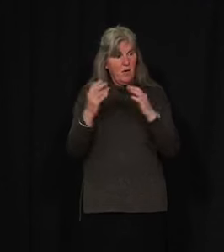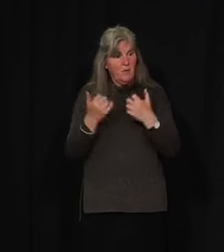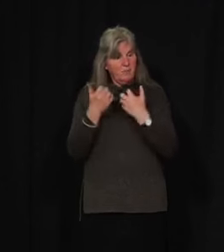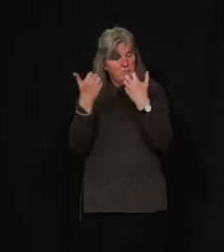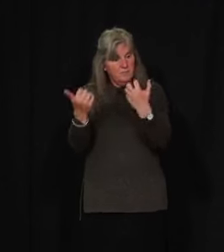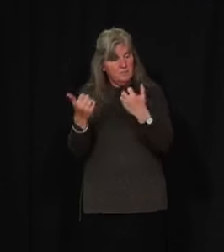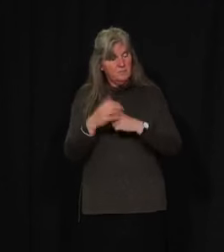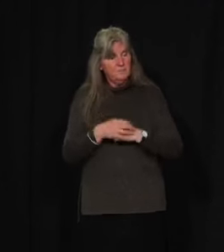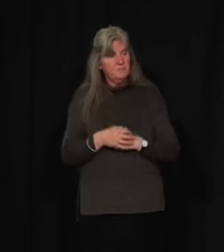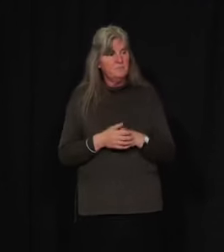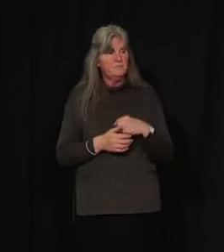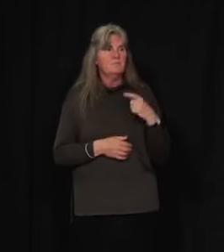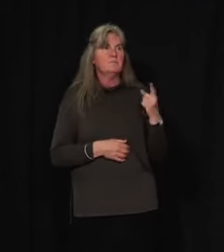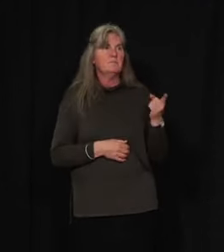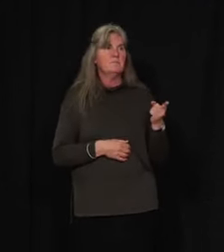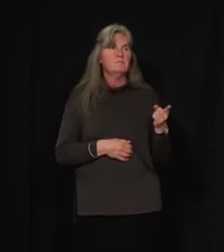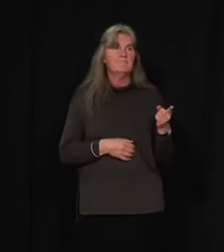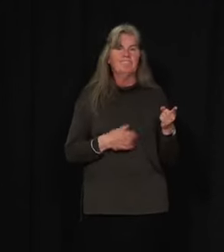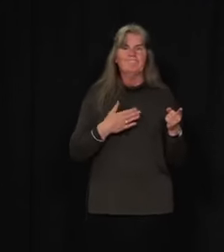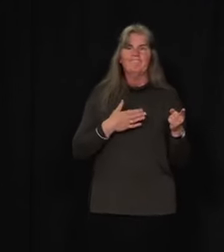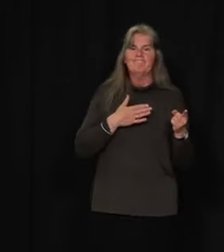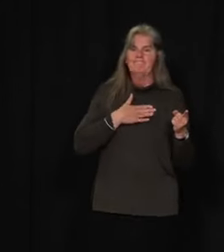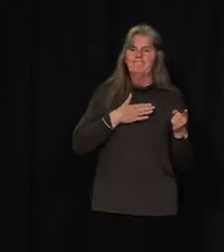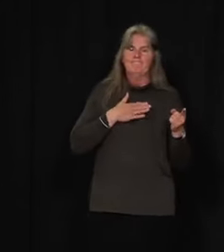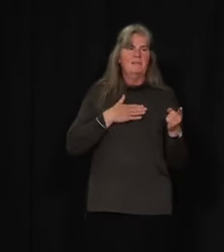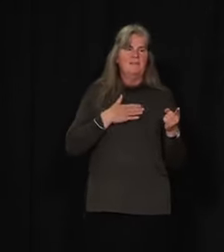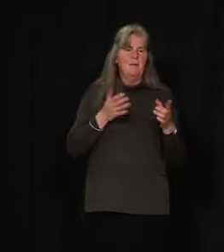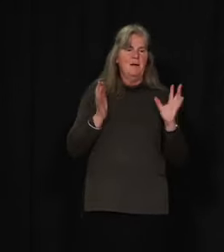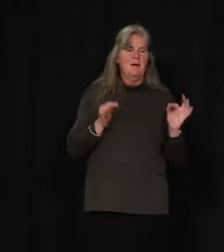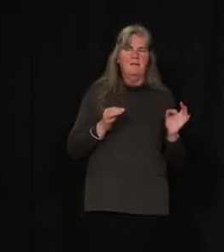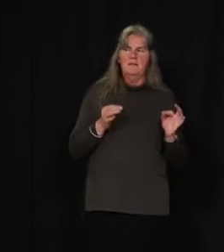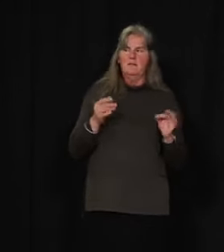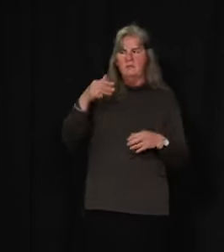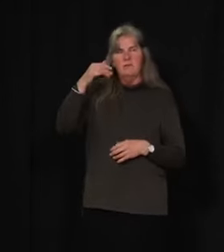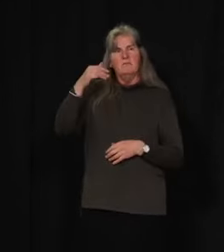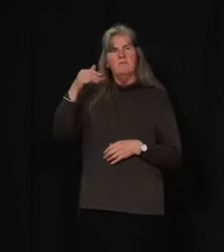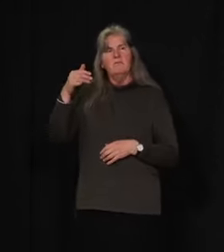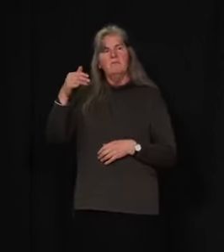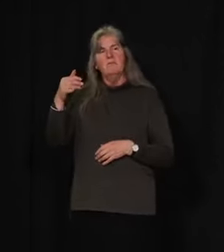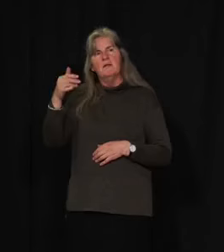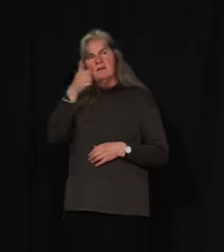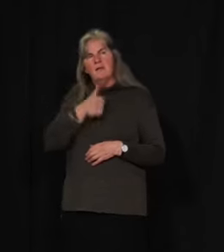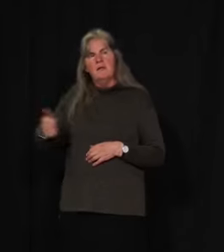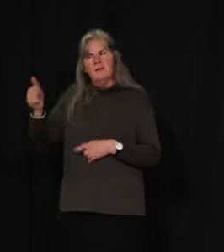You know, my answer is that's for the Premier and the government to decide. Thank you.